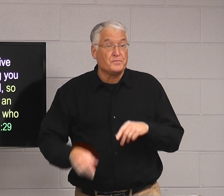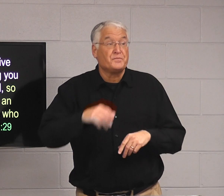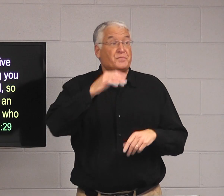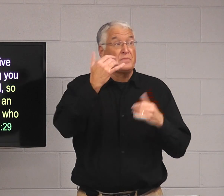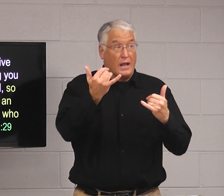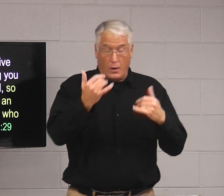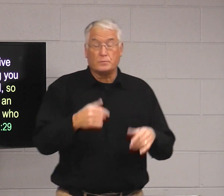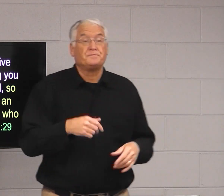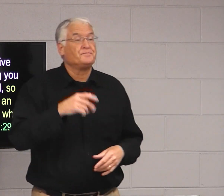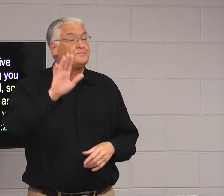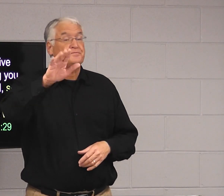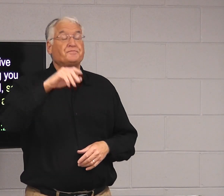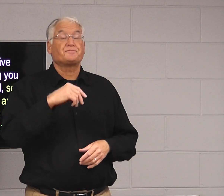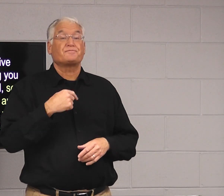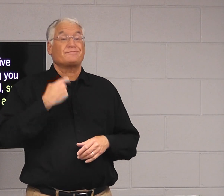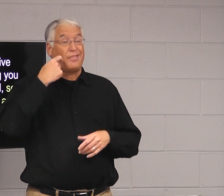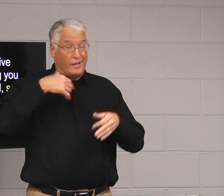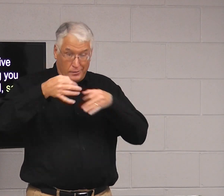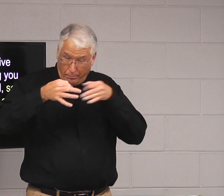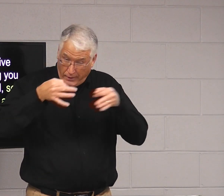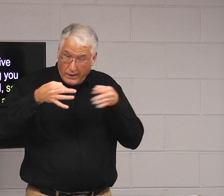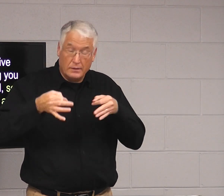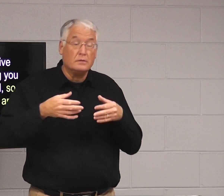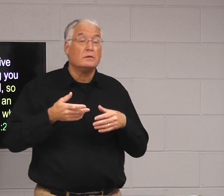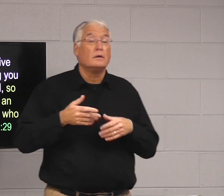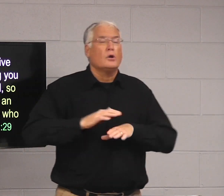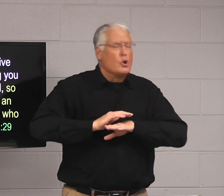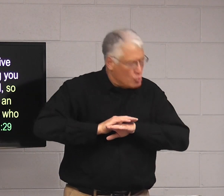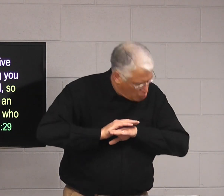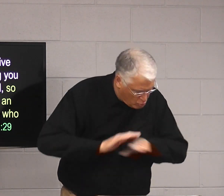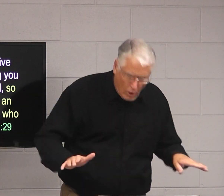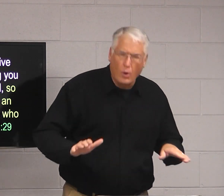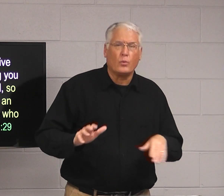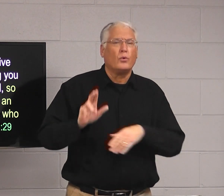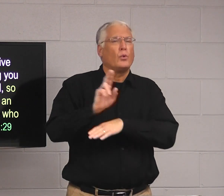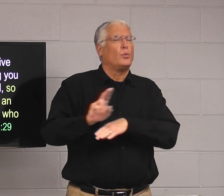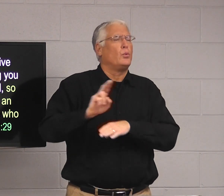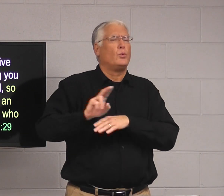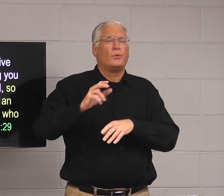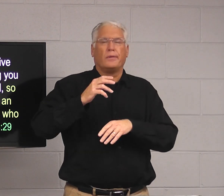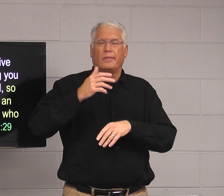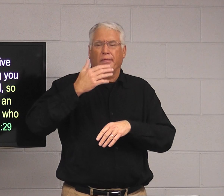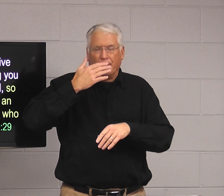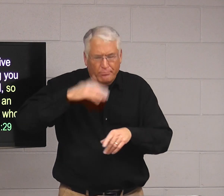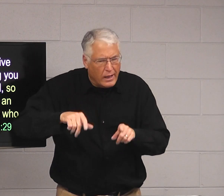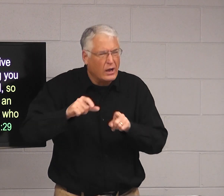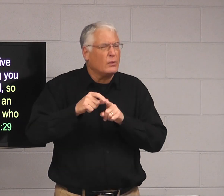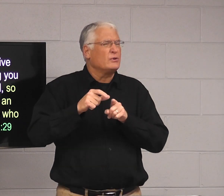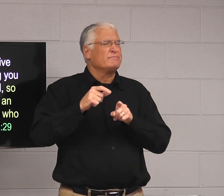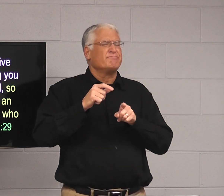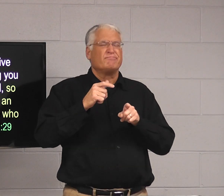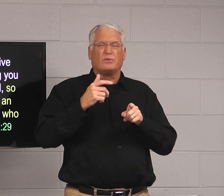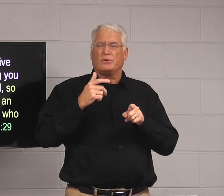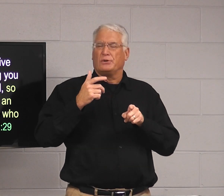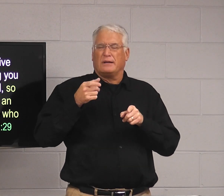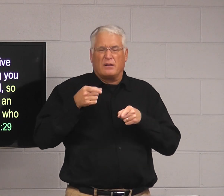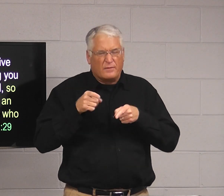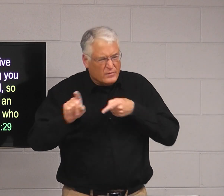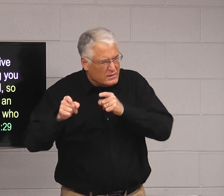Okay? So now, just like I recently explained, you are to have no use of filthy words,